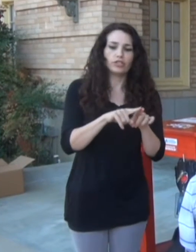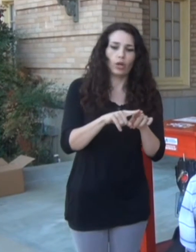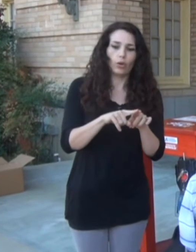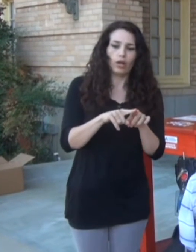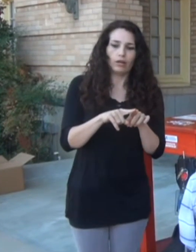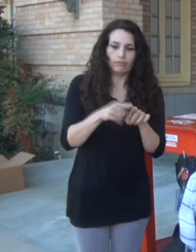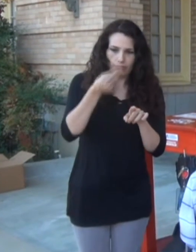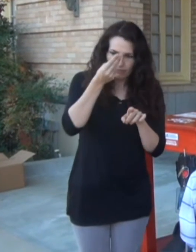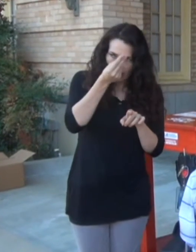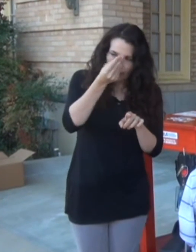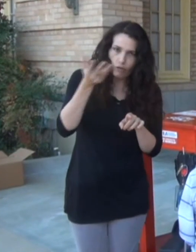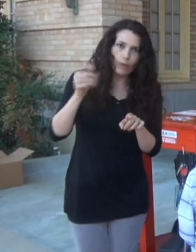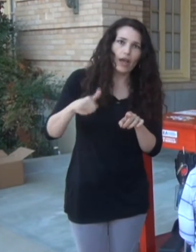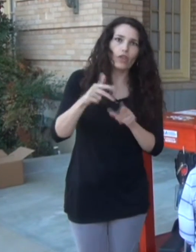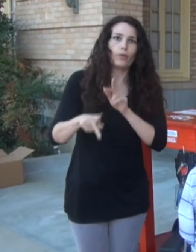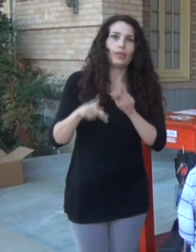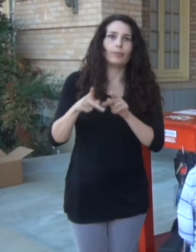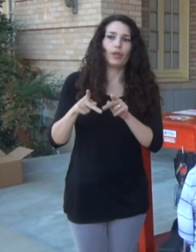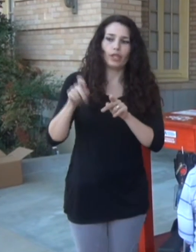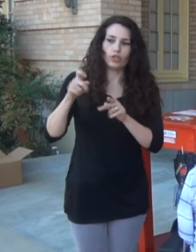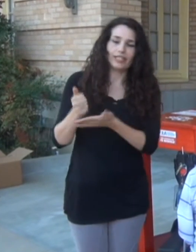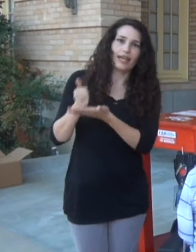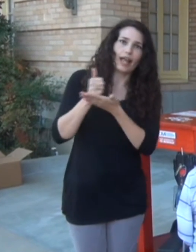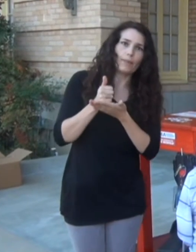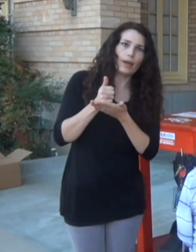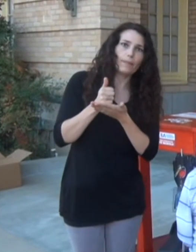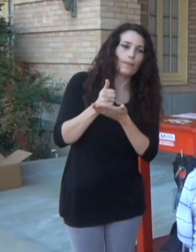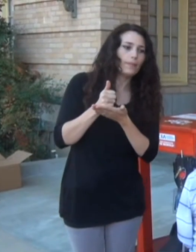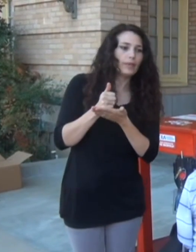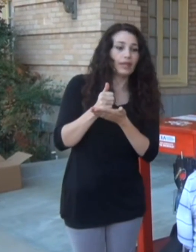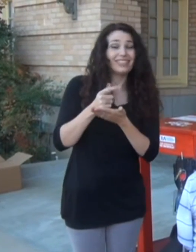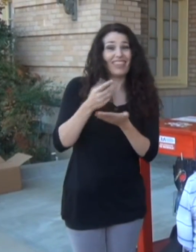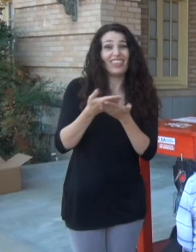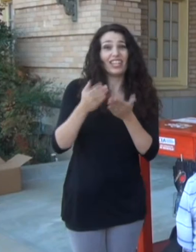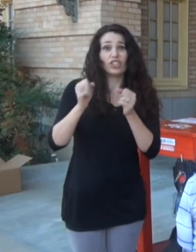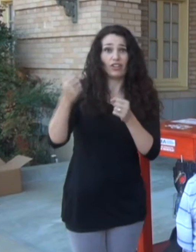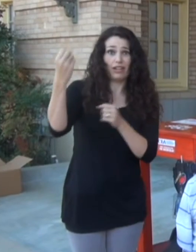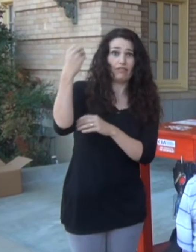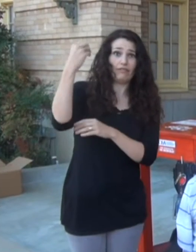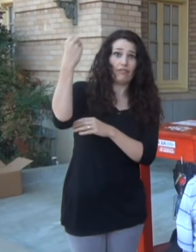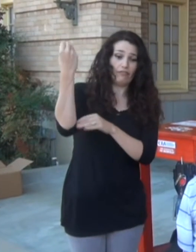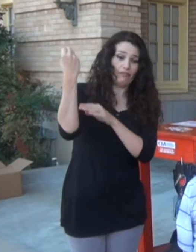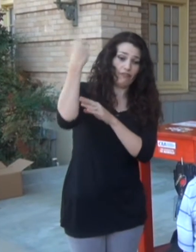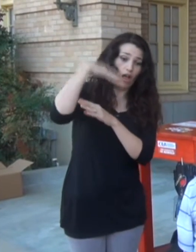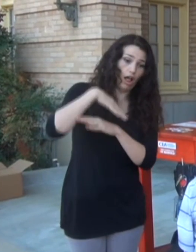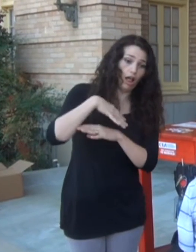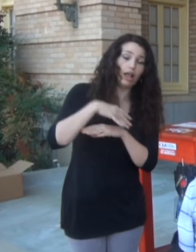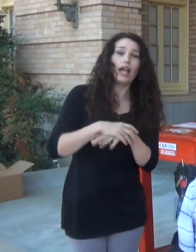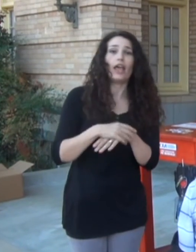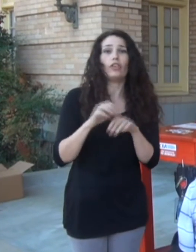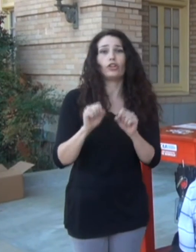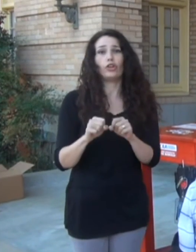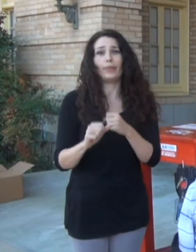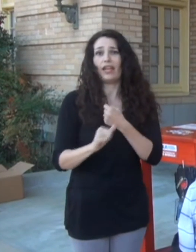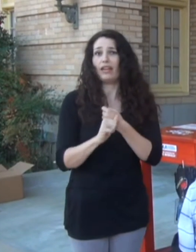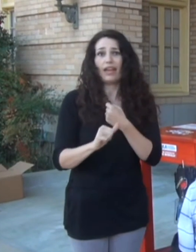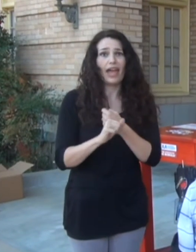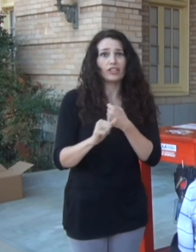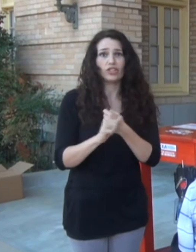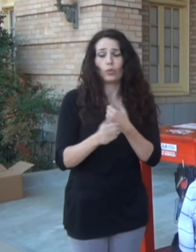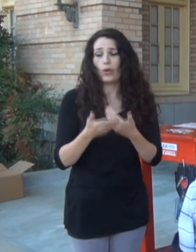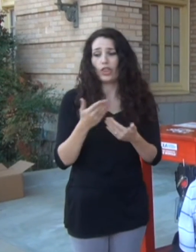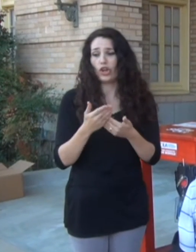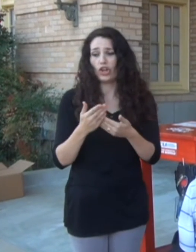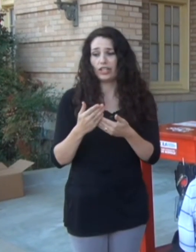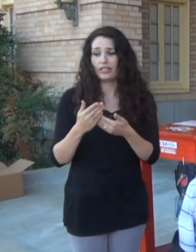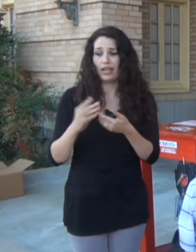to assist because things may have fallen and there may be some serious hazards that could cause you harm. And whether it's an injury or a death,